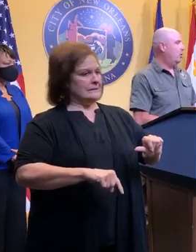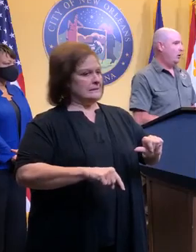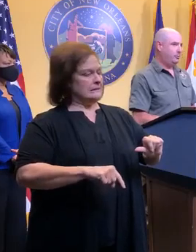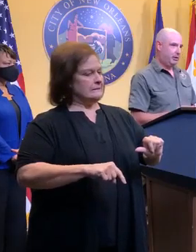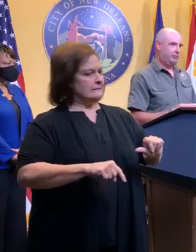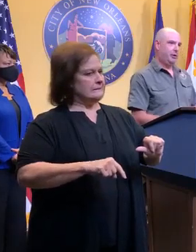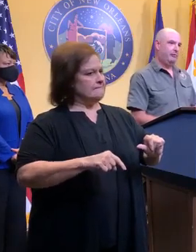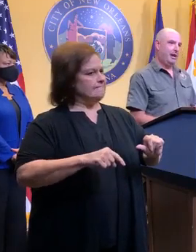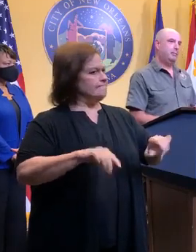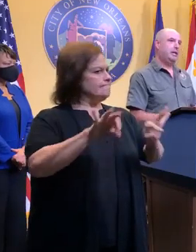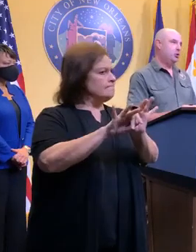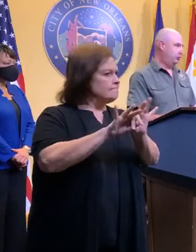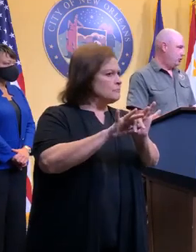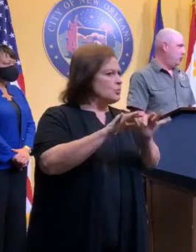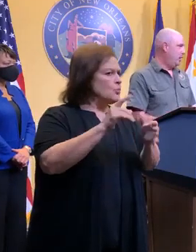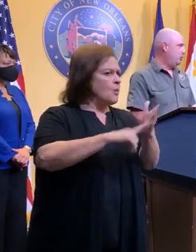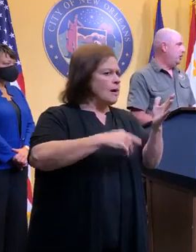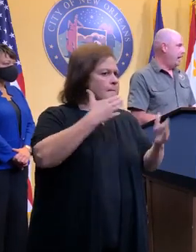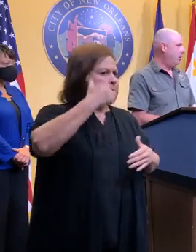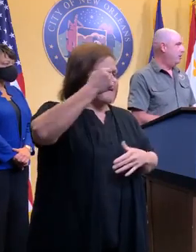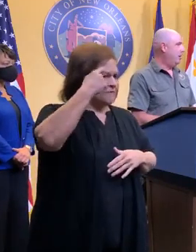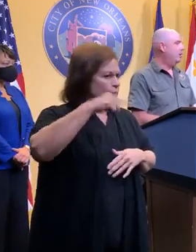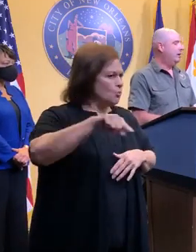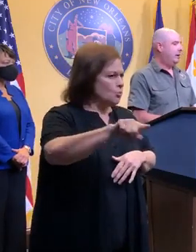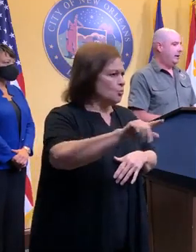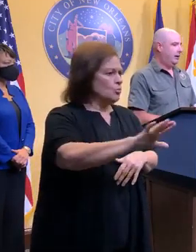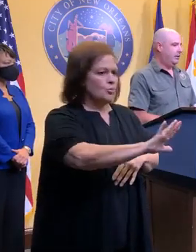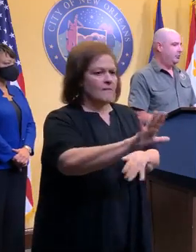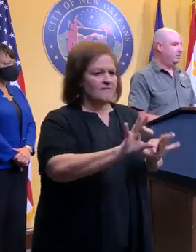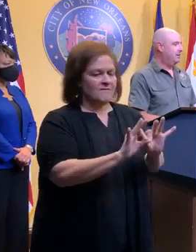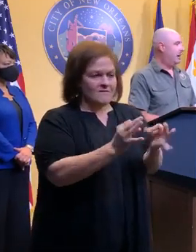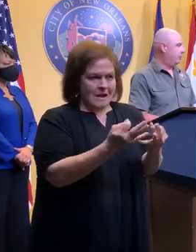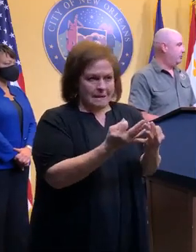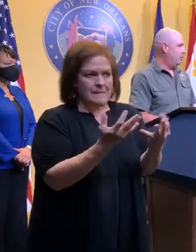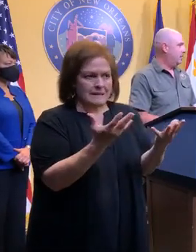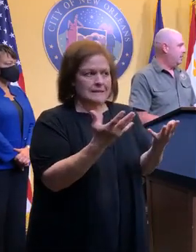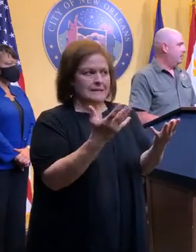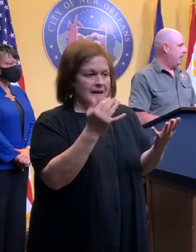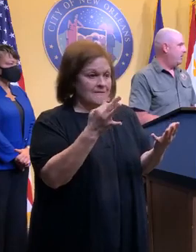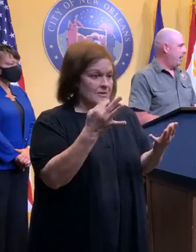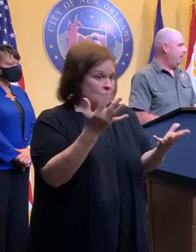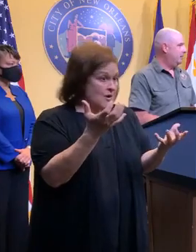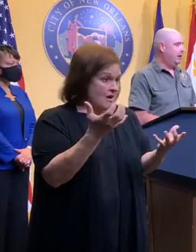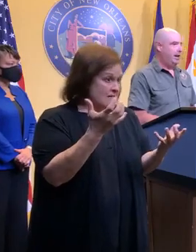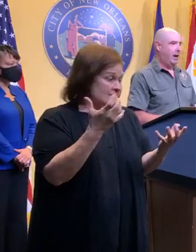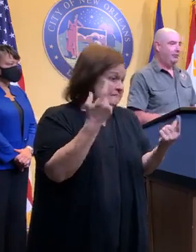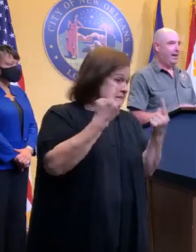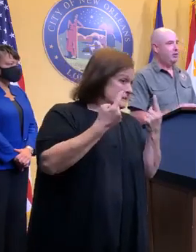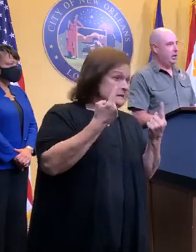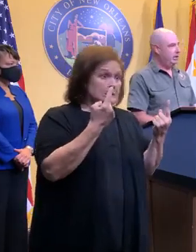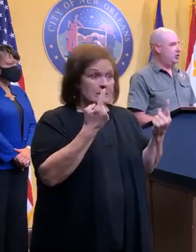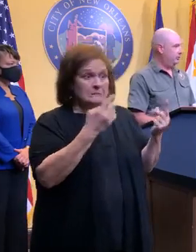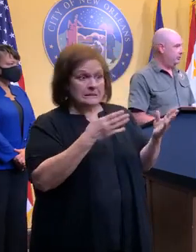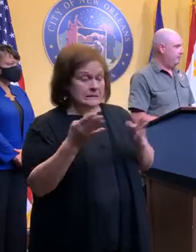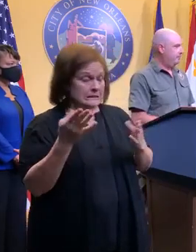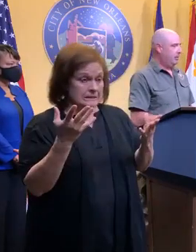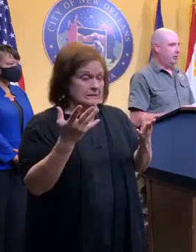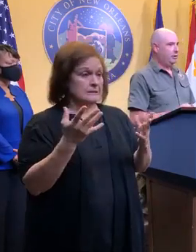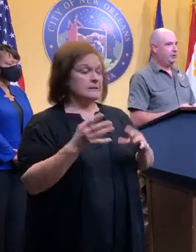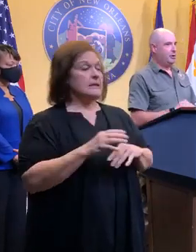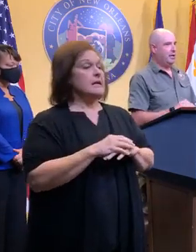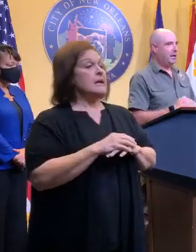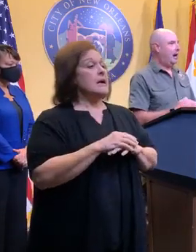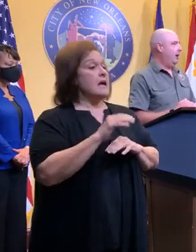consider what's best for your family and your situation out there, this would be a time to start thinking about that. Now, if that changes